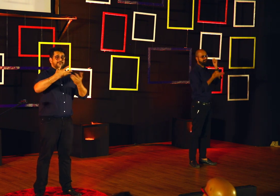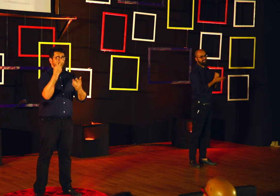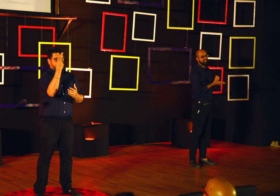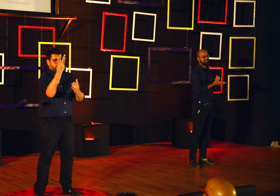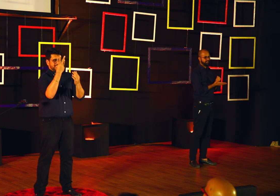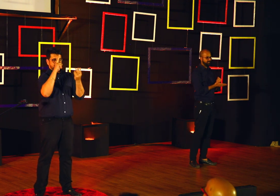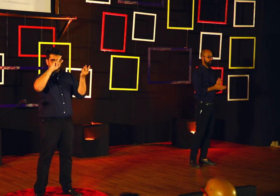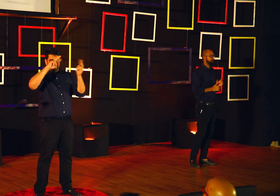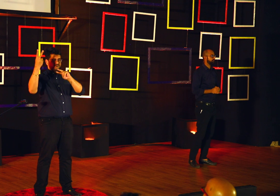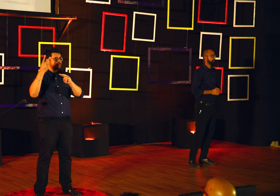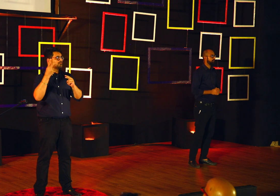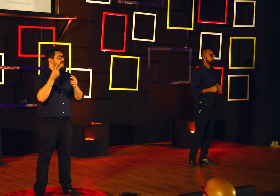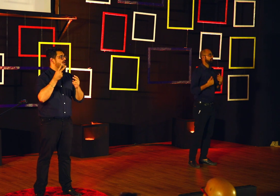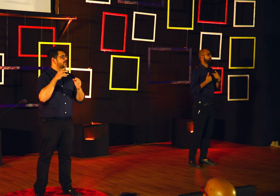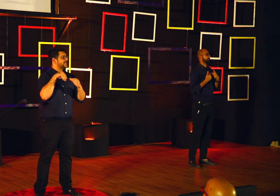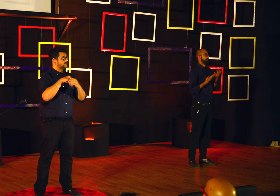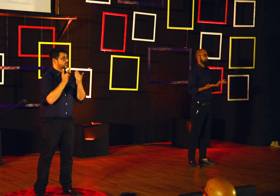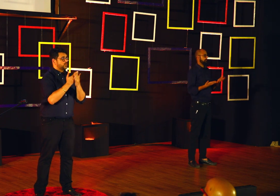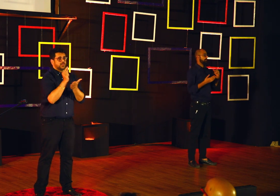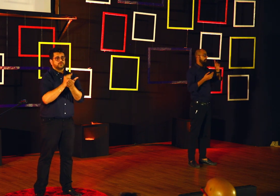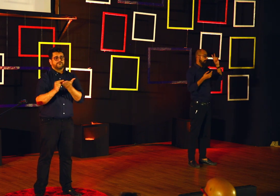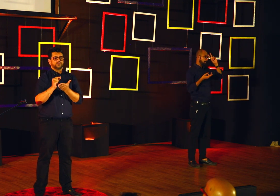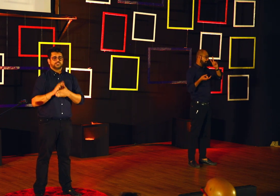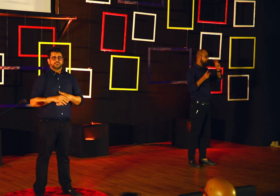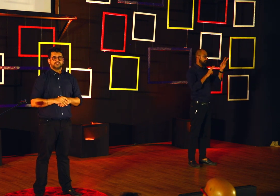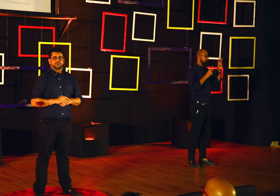Now we will give you three misconceptions which are related to schools and colleges.